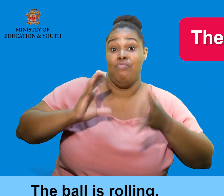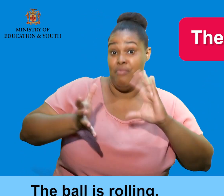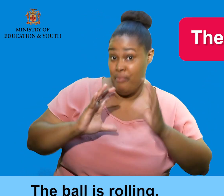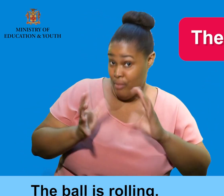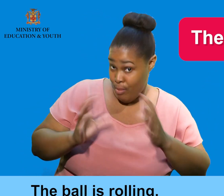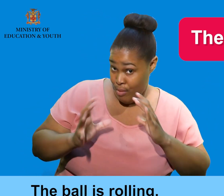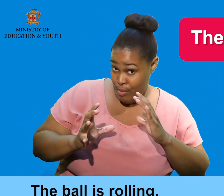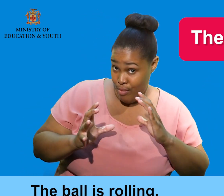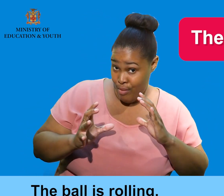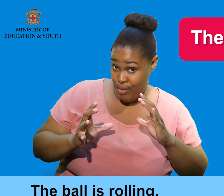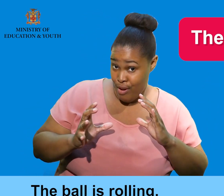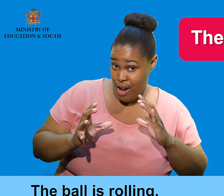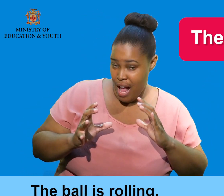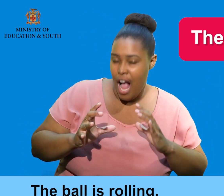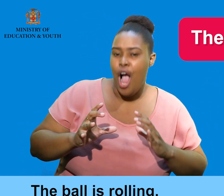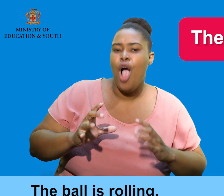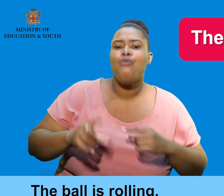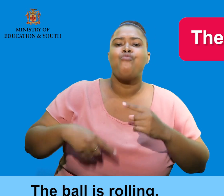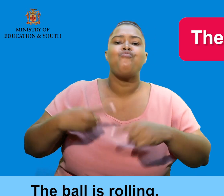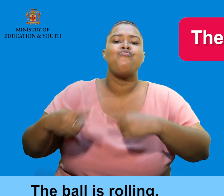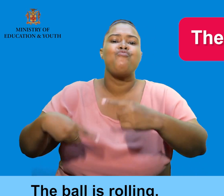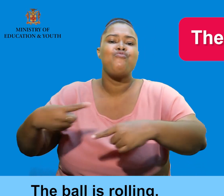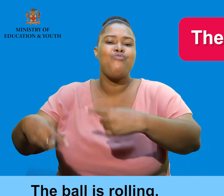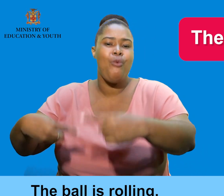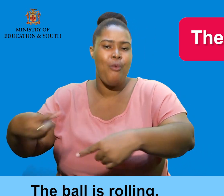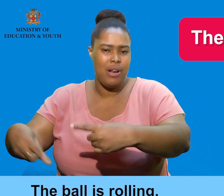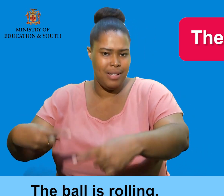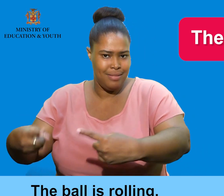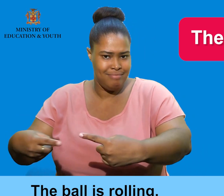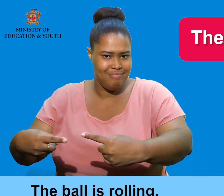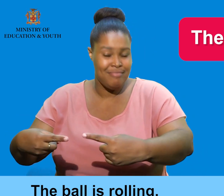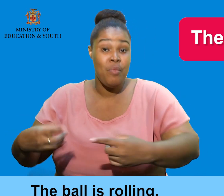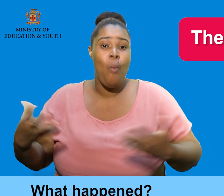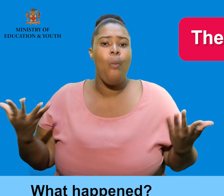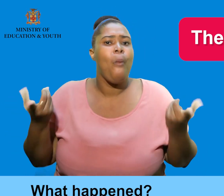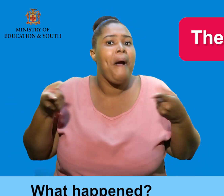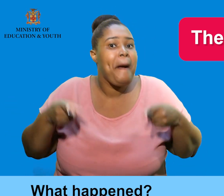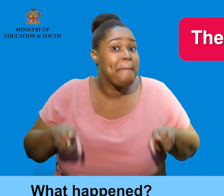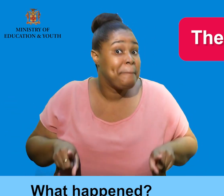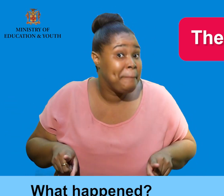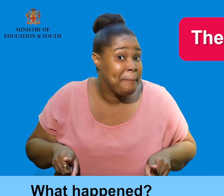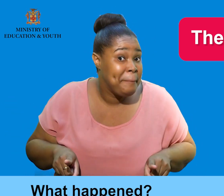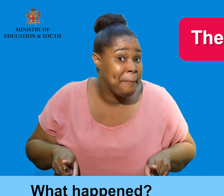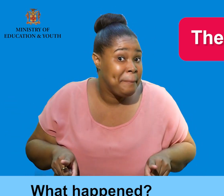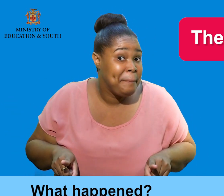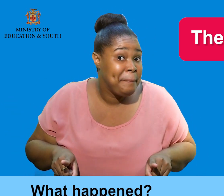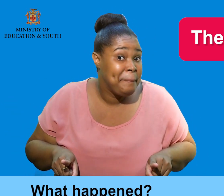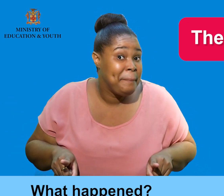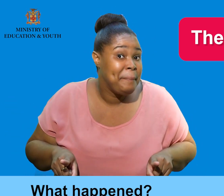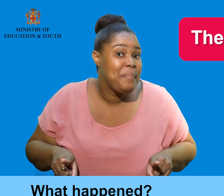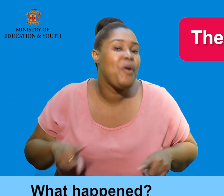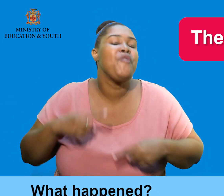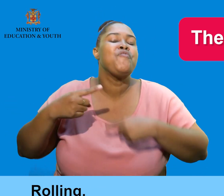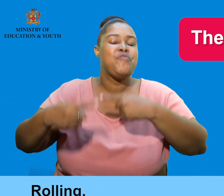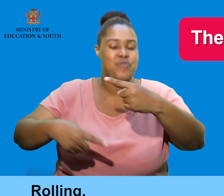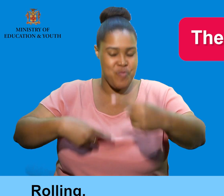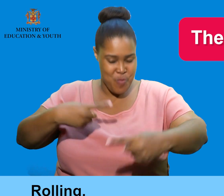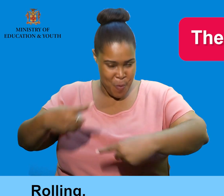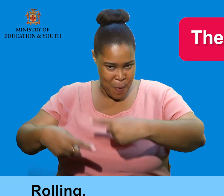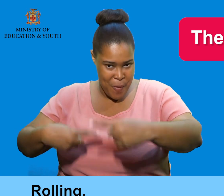The ball is rolling. What happened? Rolling.